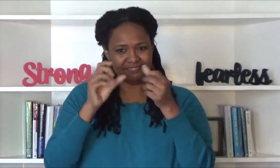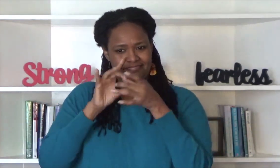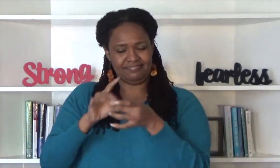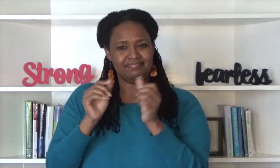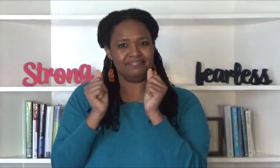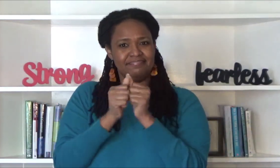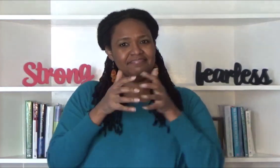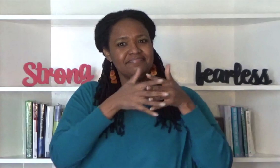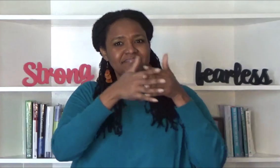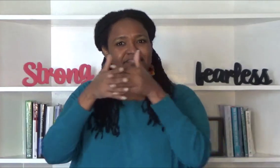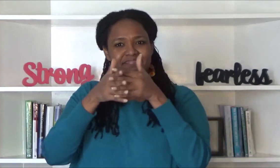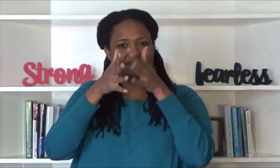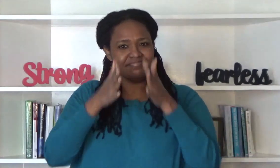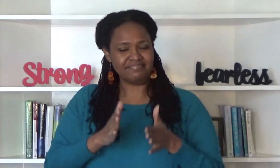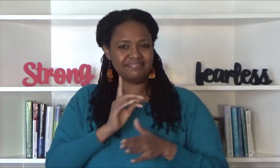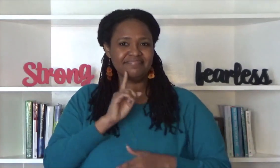of american deaf adults